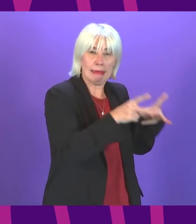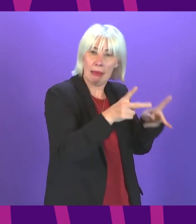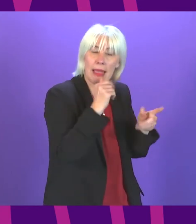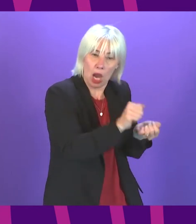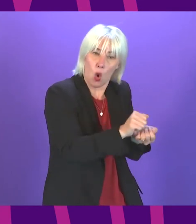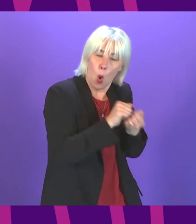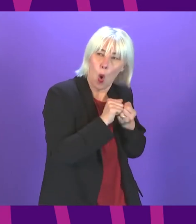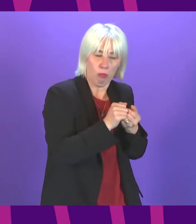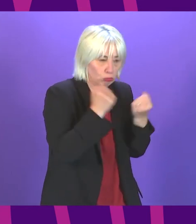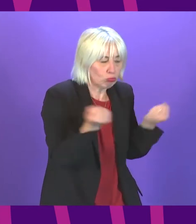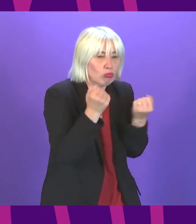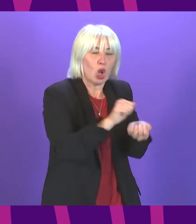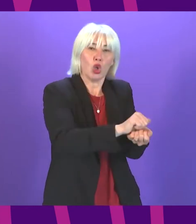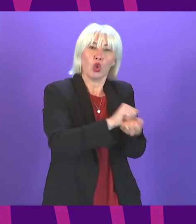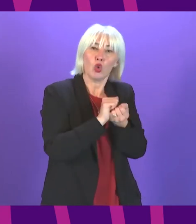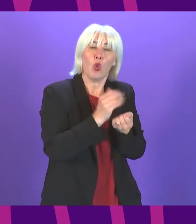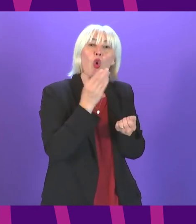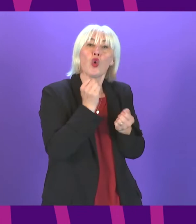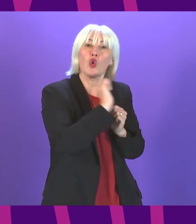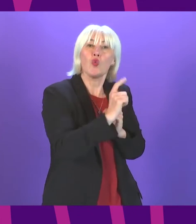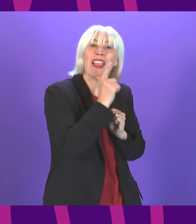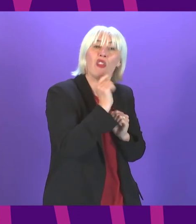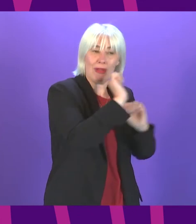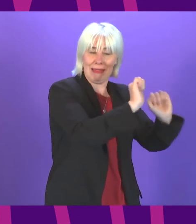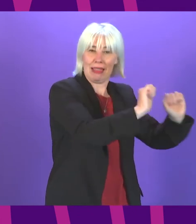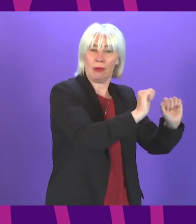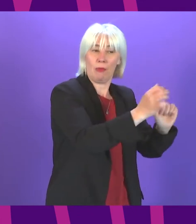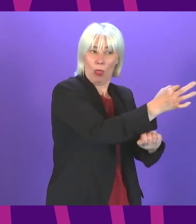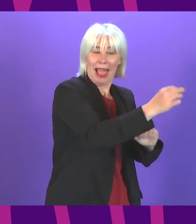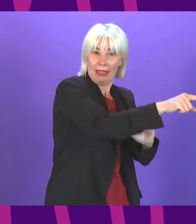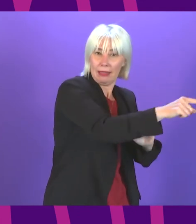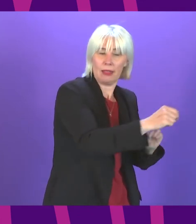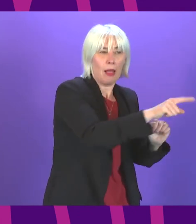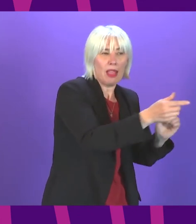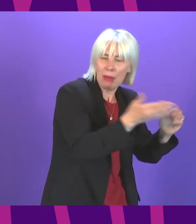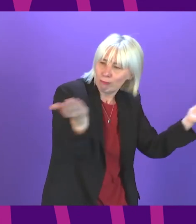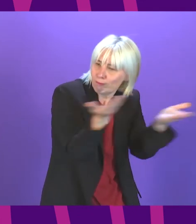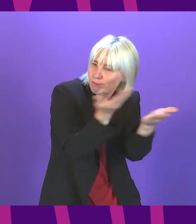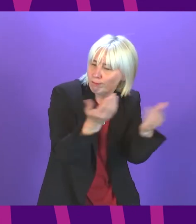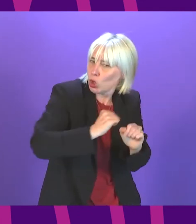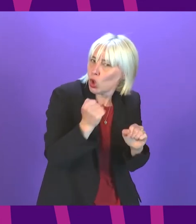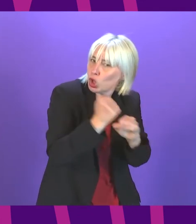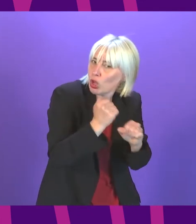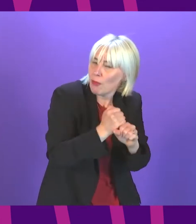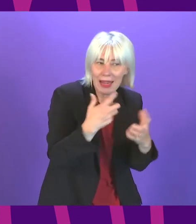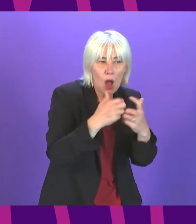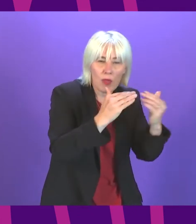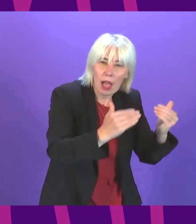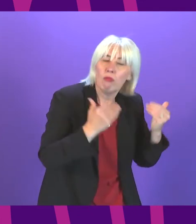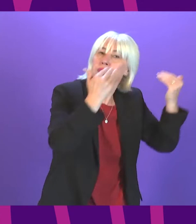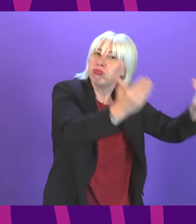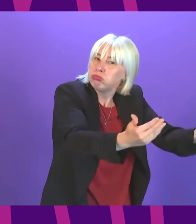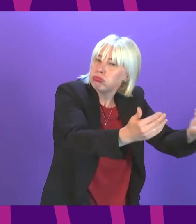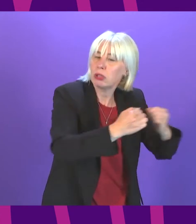generating storing and using energy on the island They are in discussions with the Scottish Government just now to take it to the next stage